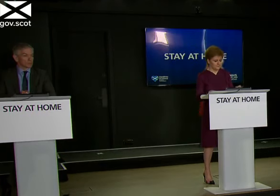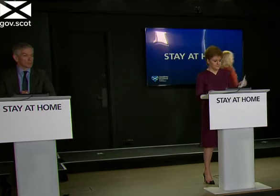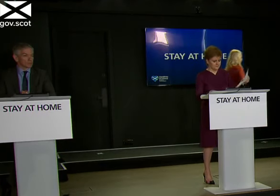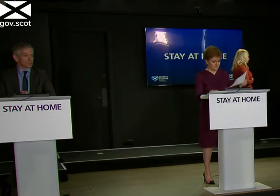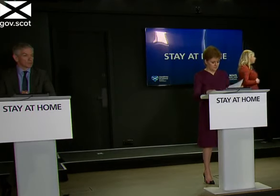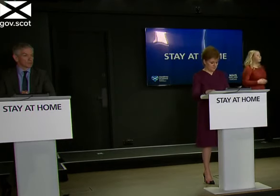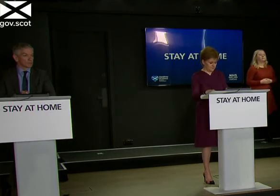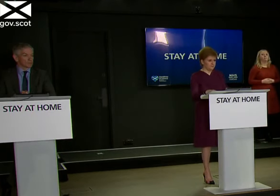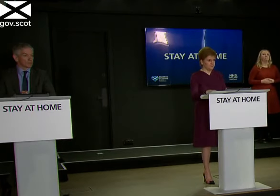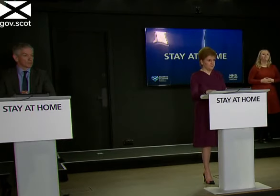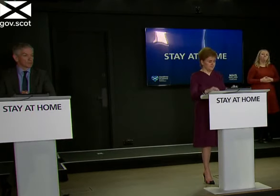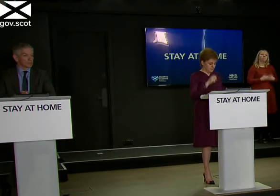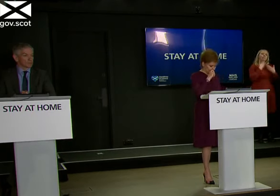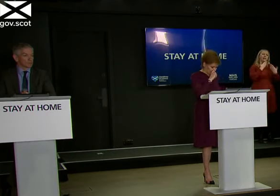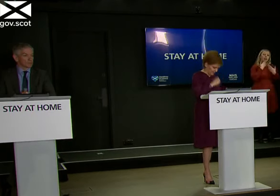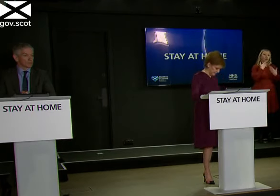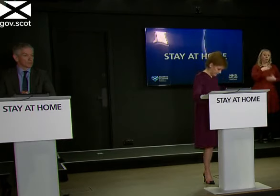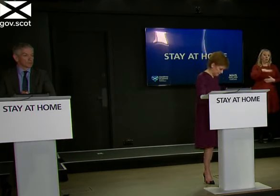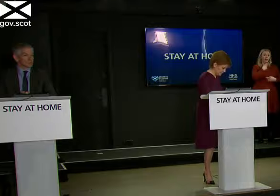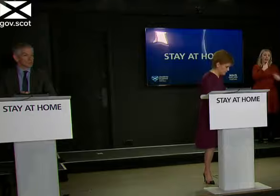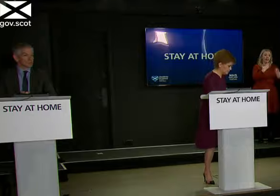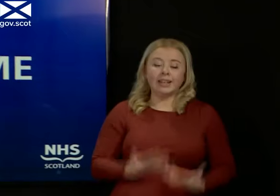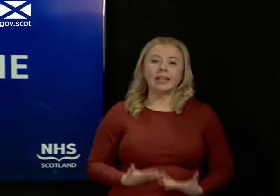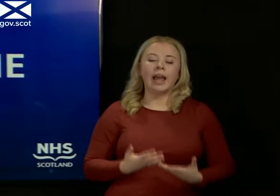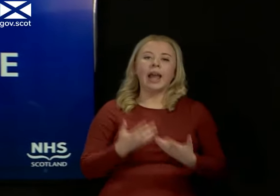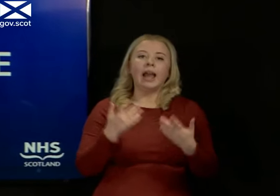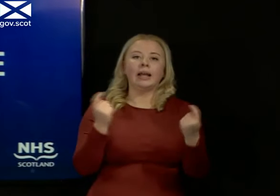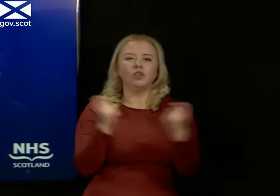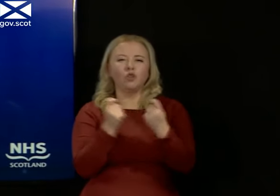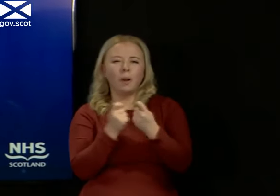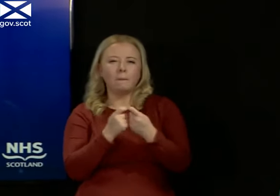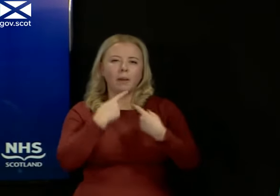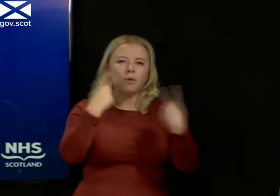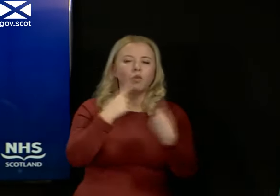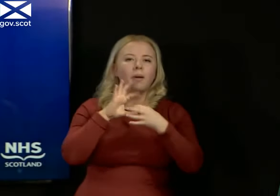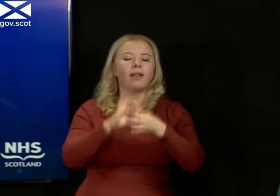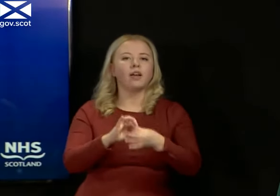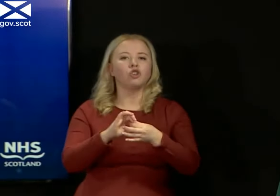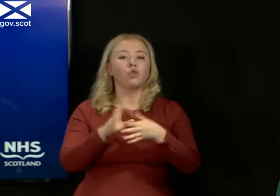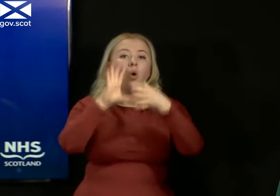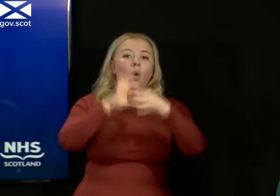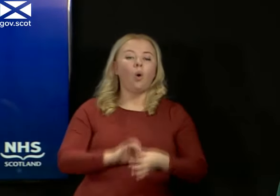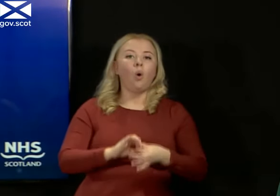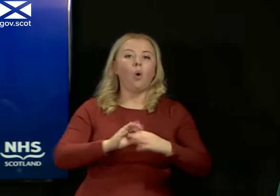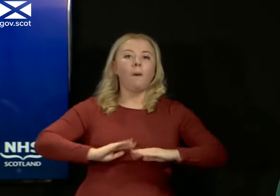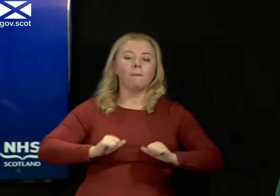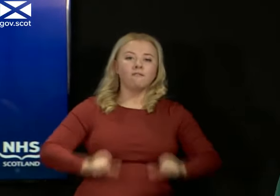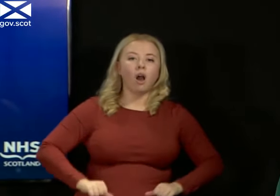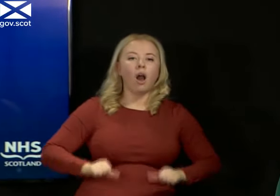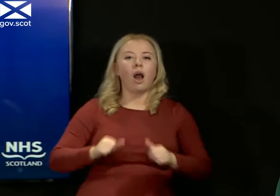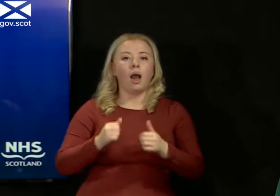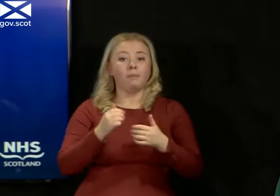Minister. I wanted to briefly address today's media reports surrounding home farm independent care home in Portree.